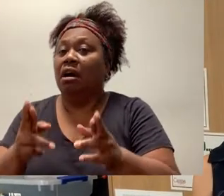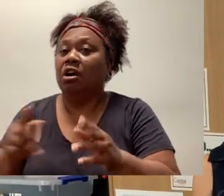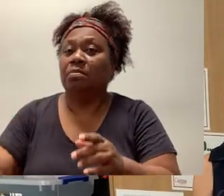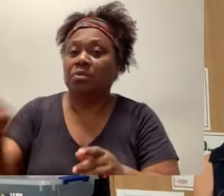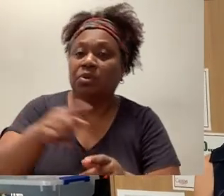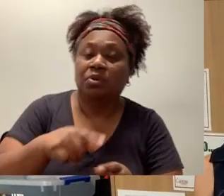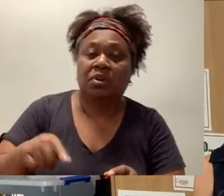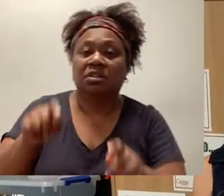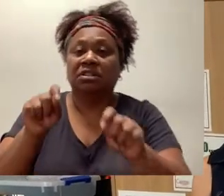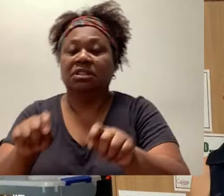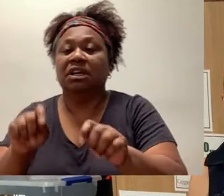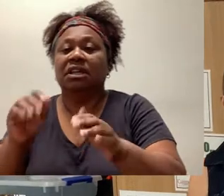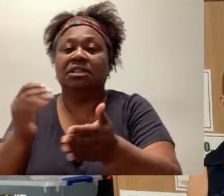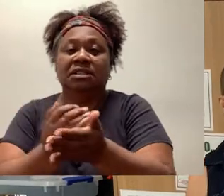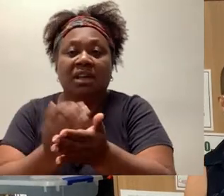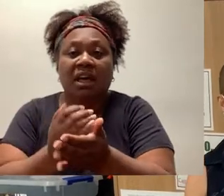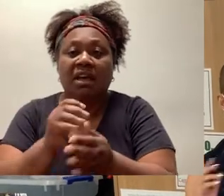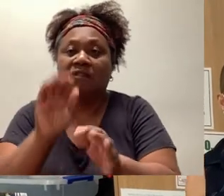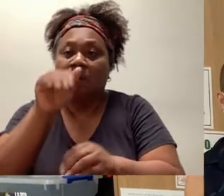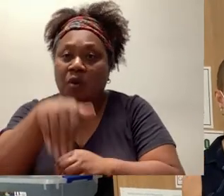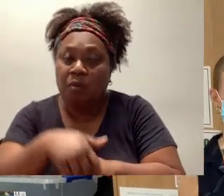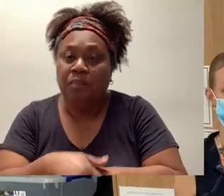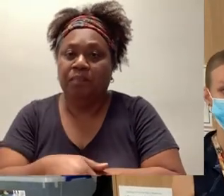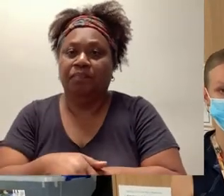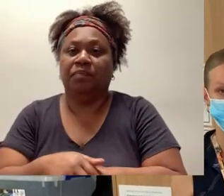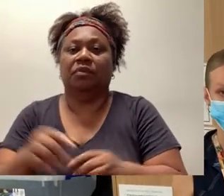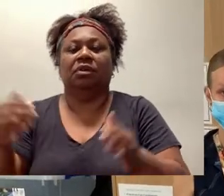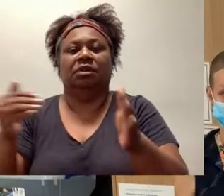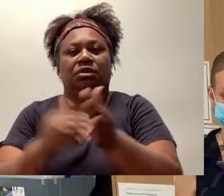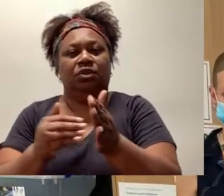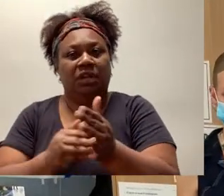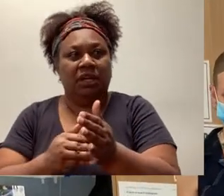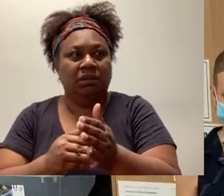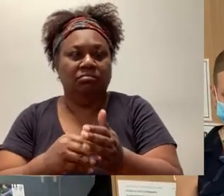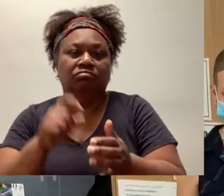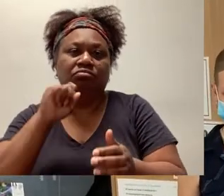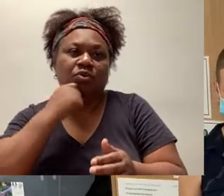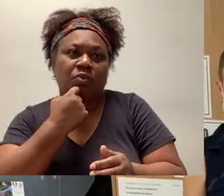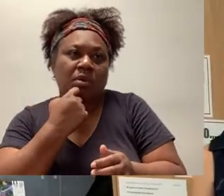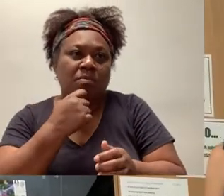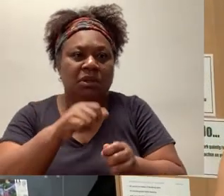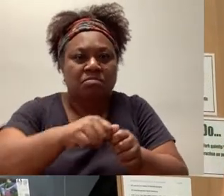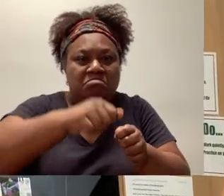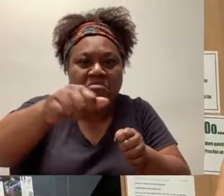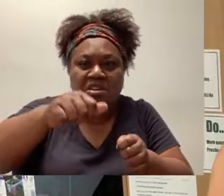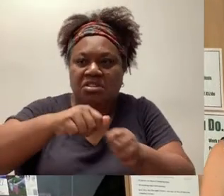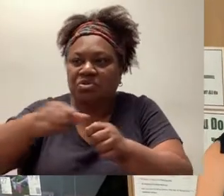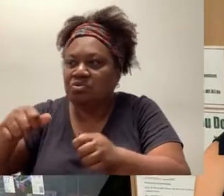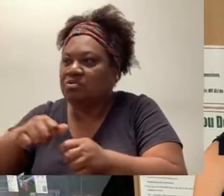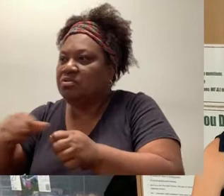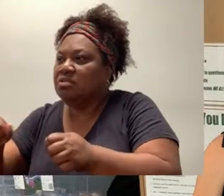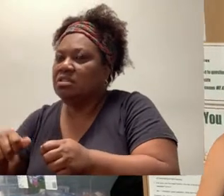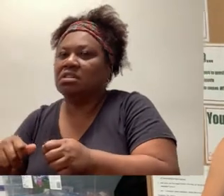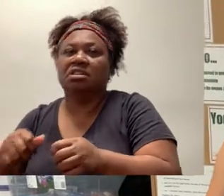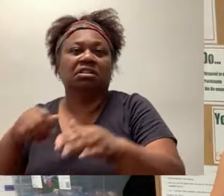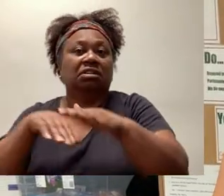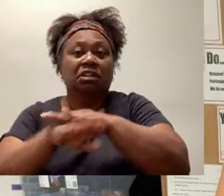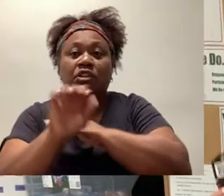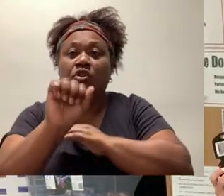Today we're going to be sending you on a measuring hunt around your household. Now if you have proper measuring instruments to measure